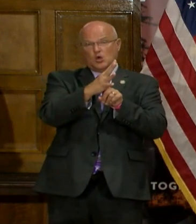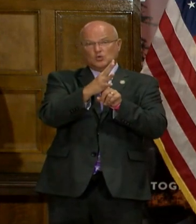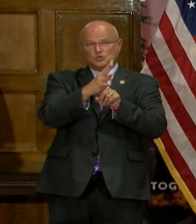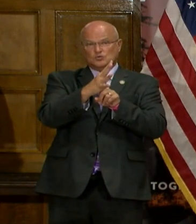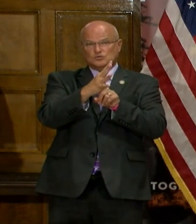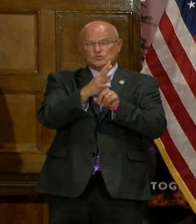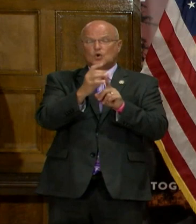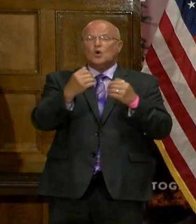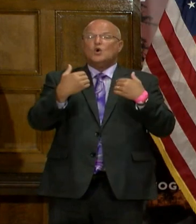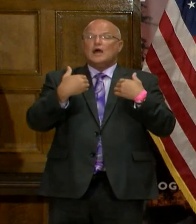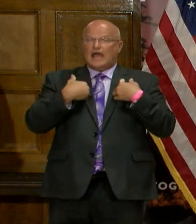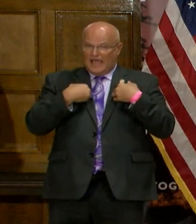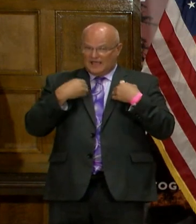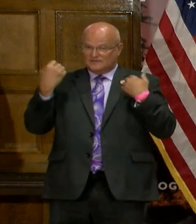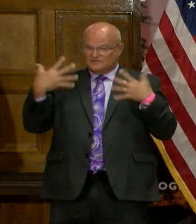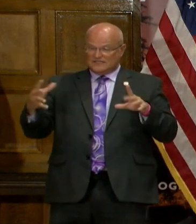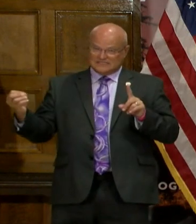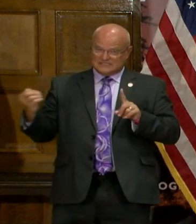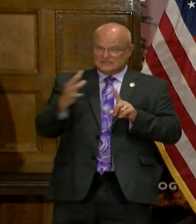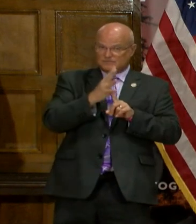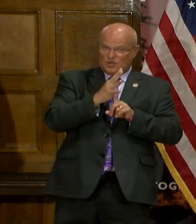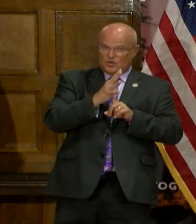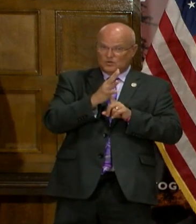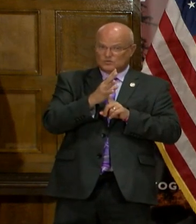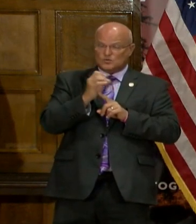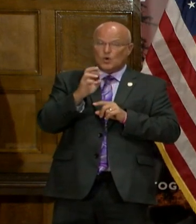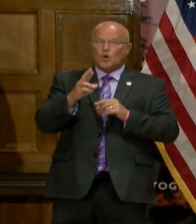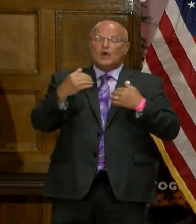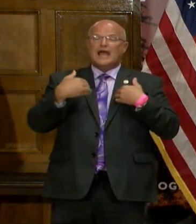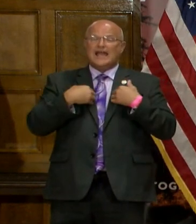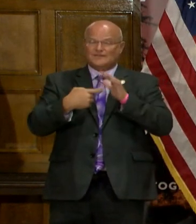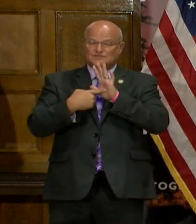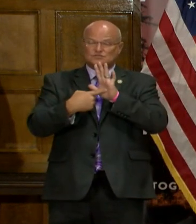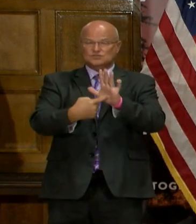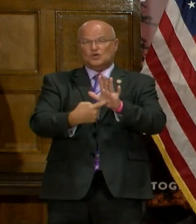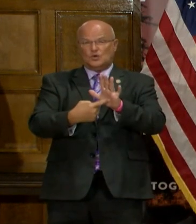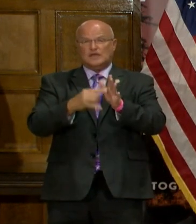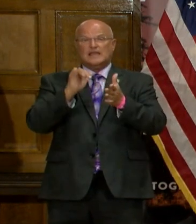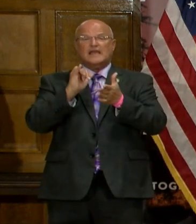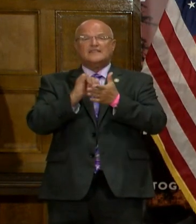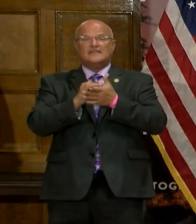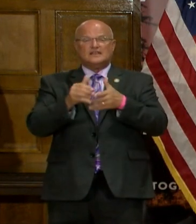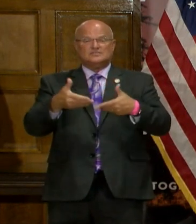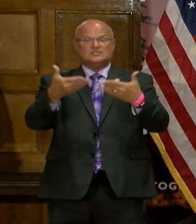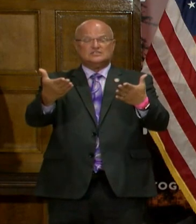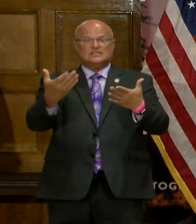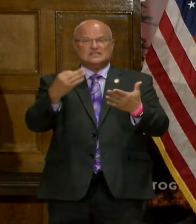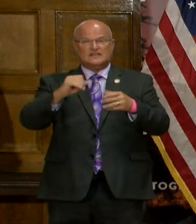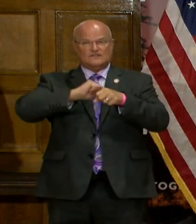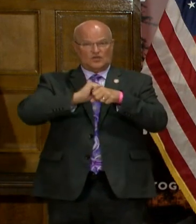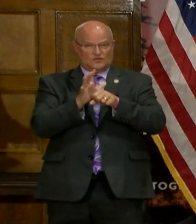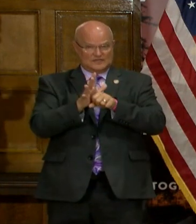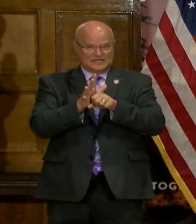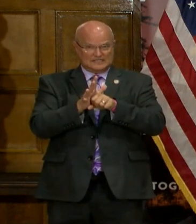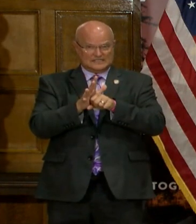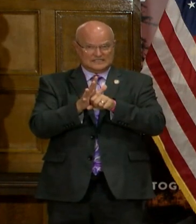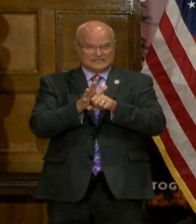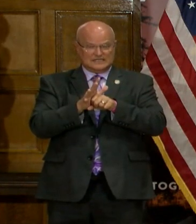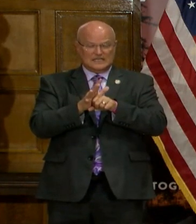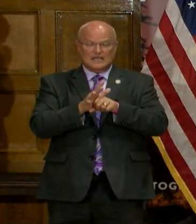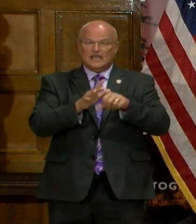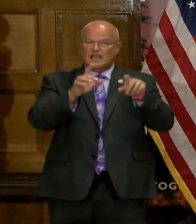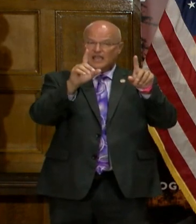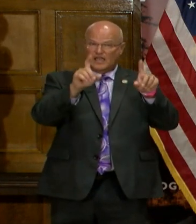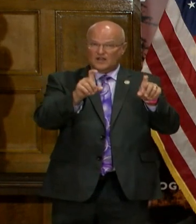or have been exposed to or do have symptoms that are suggestive of COVID and are tested,